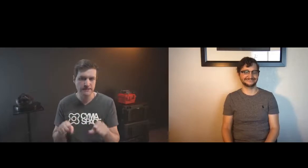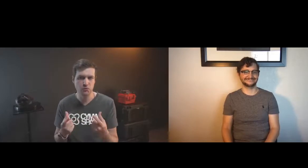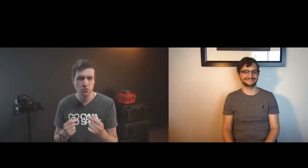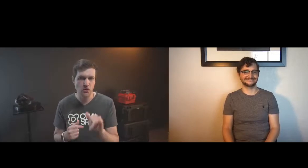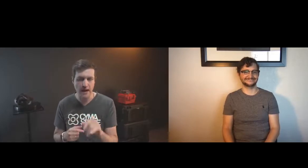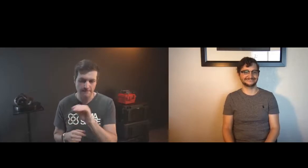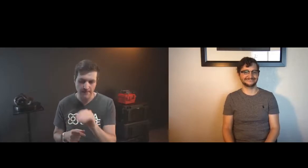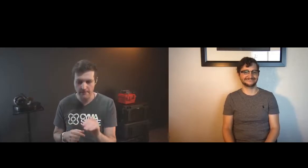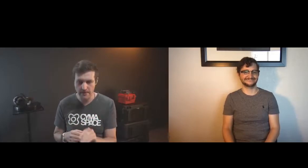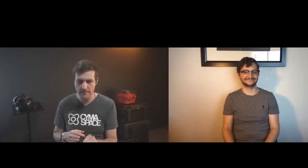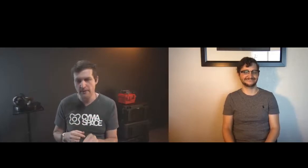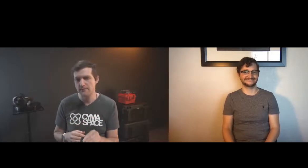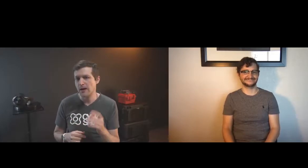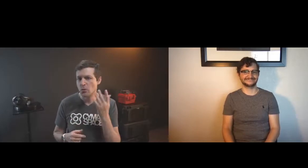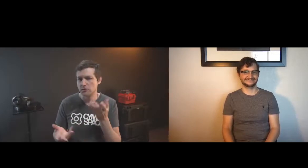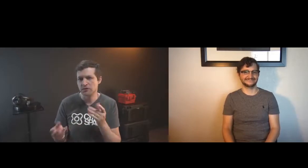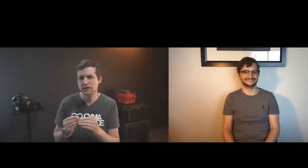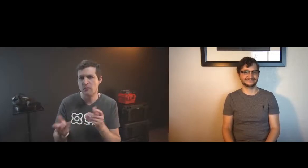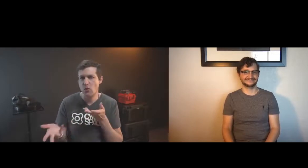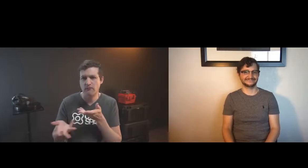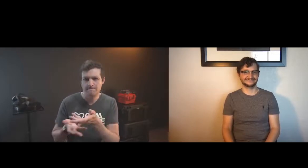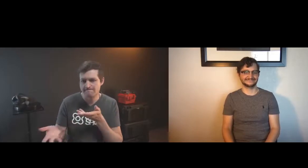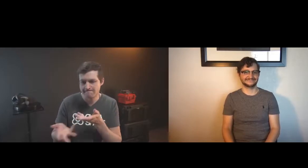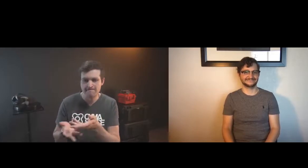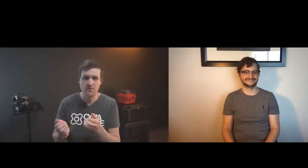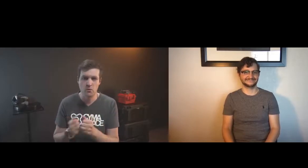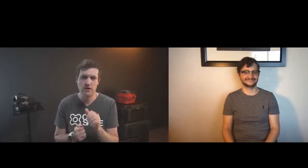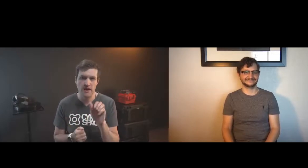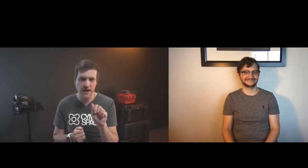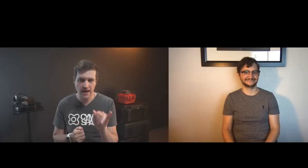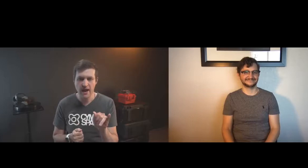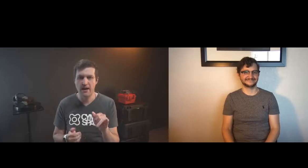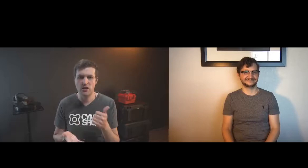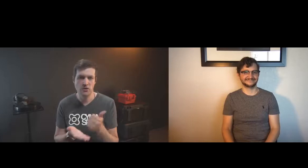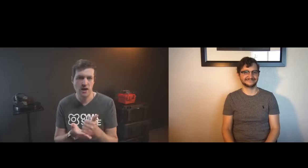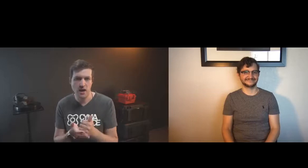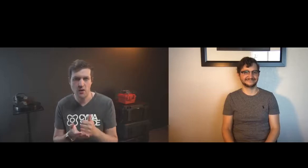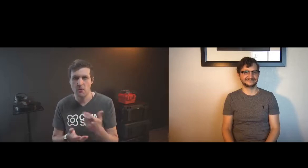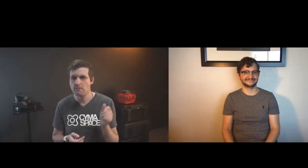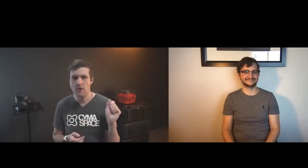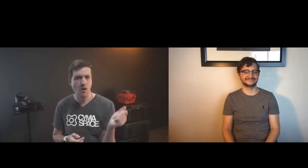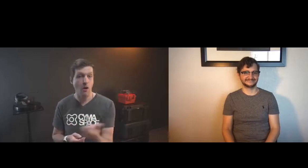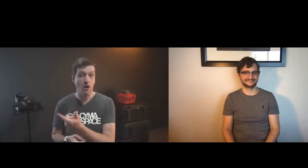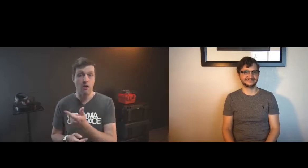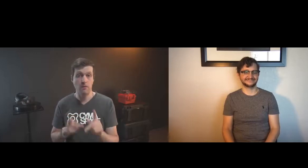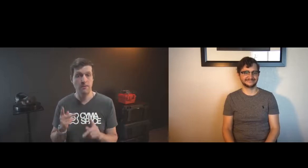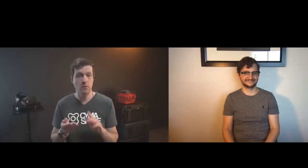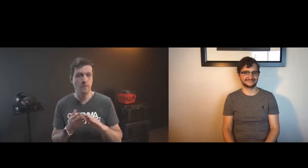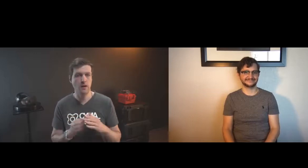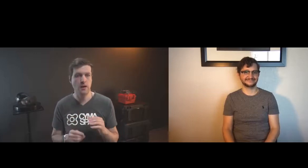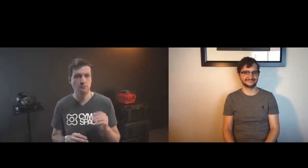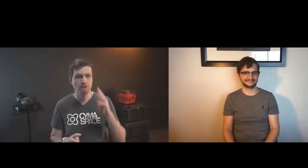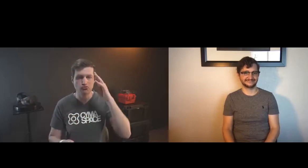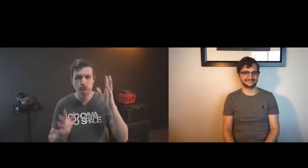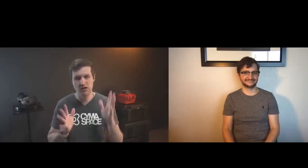language interface but right now people can talk into the interface and interact with the ai to